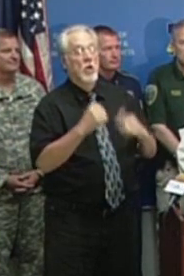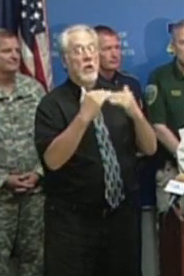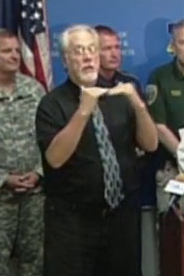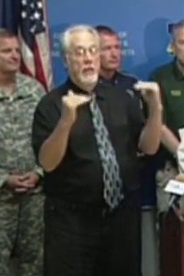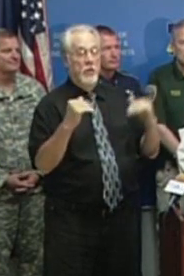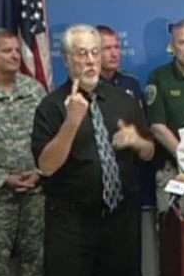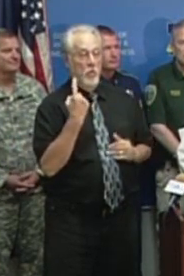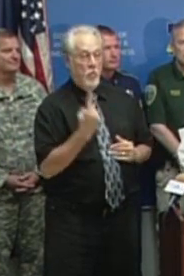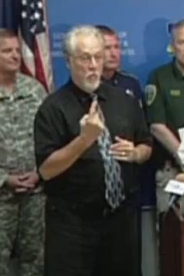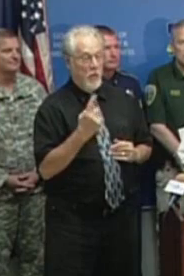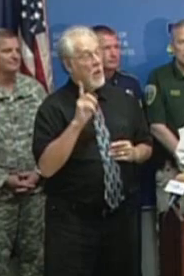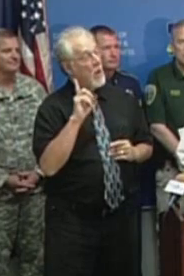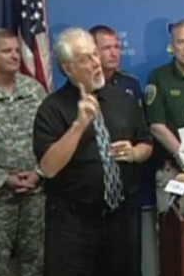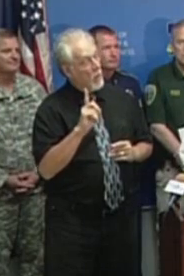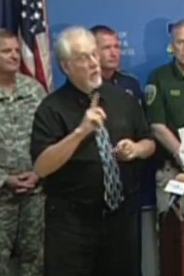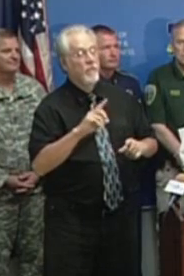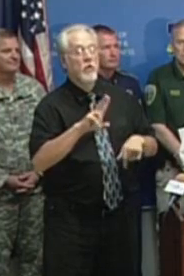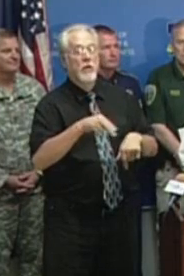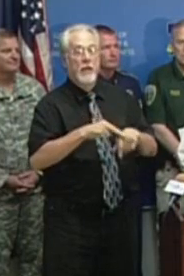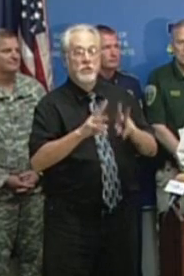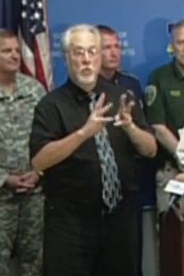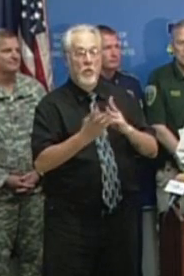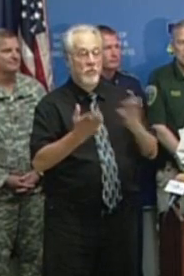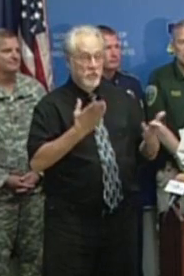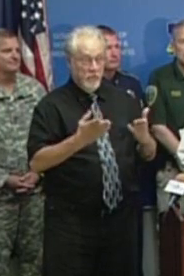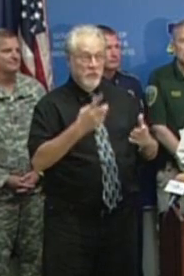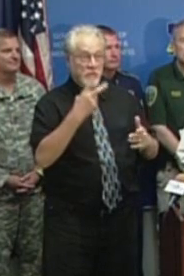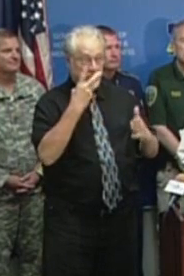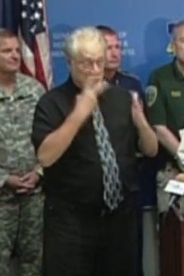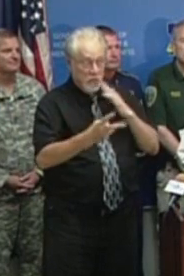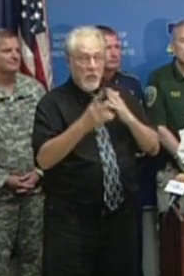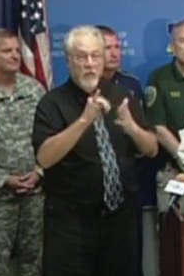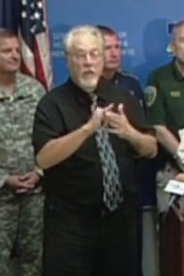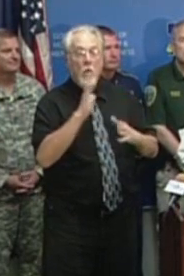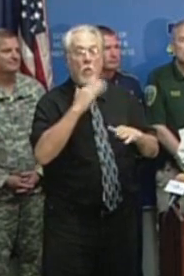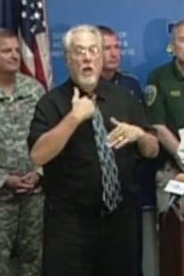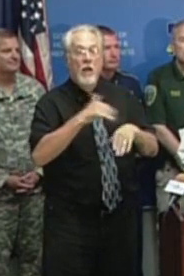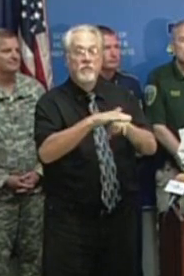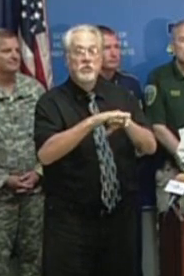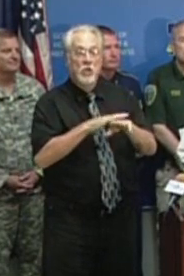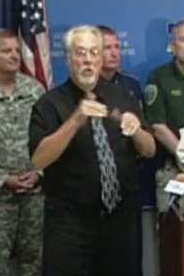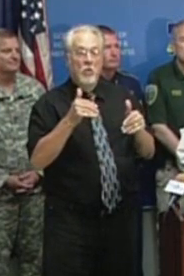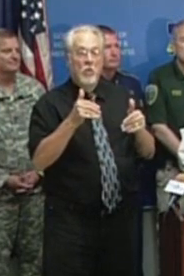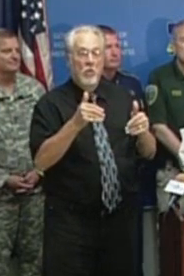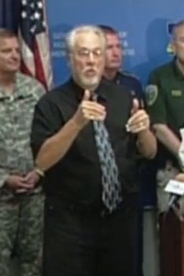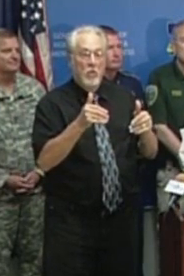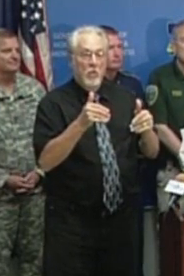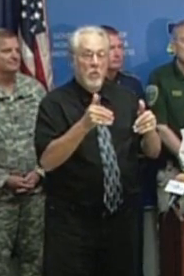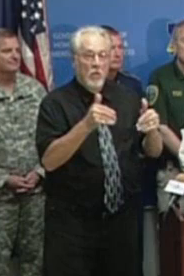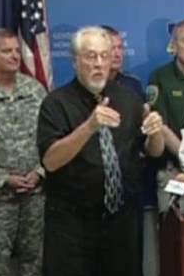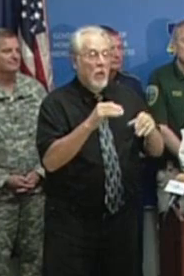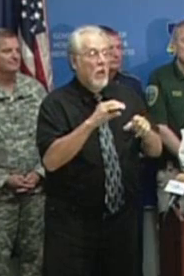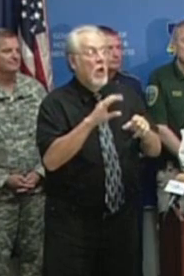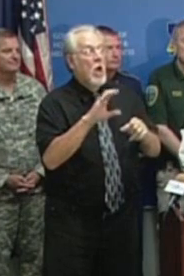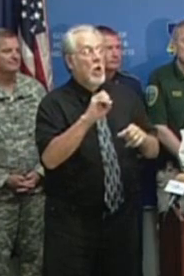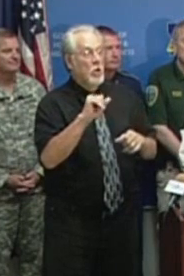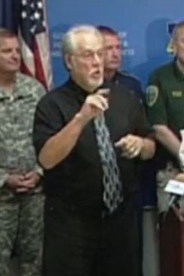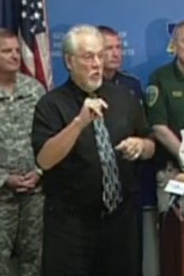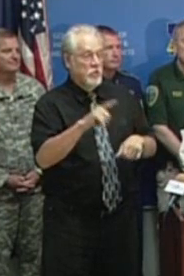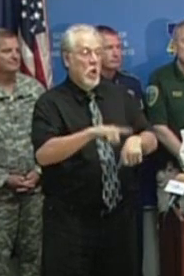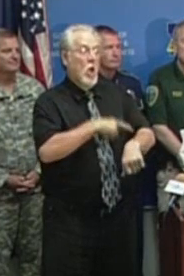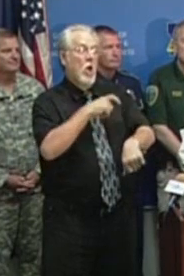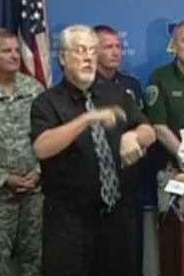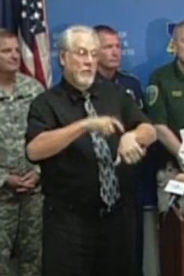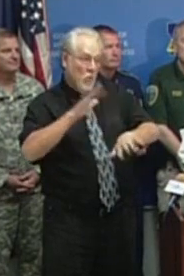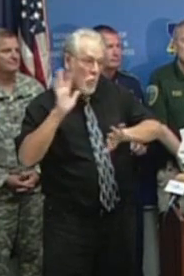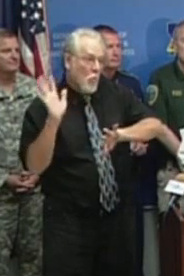1. However, the National Weather Service is also forecasting that the storm will have a slow forward speed, which means that the coast will see long periods of